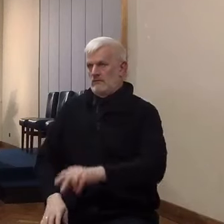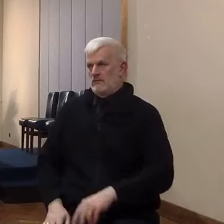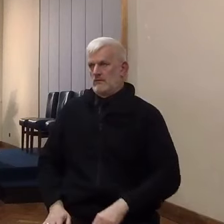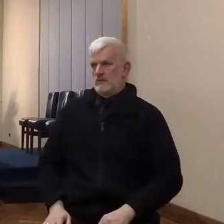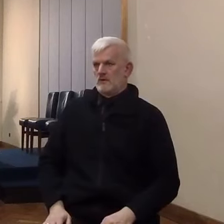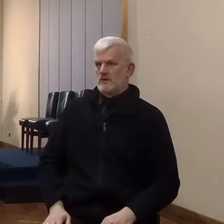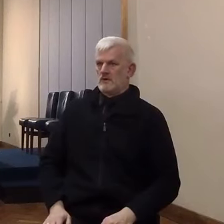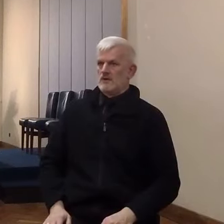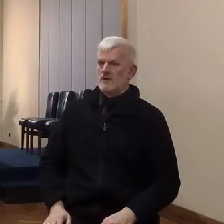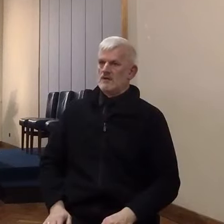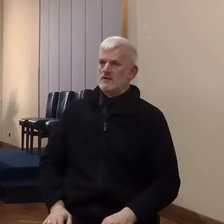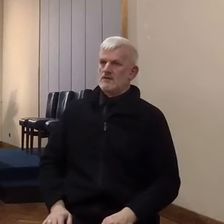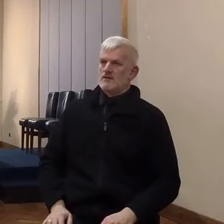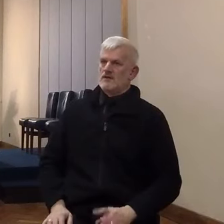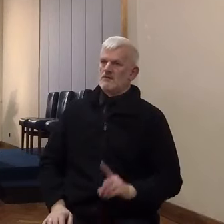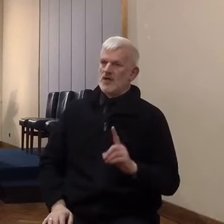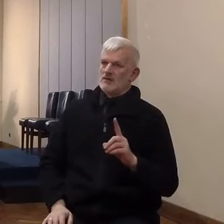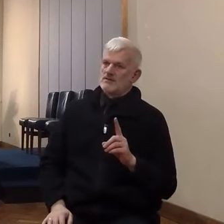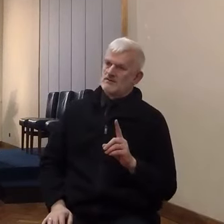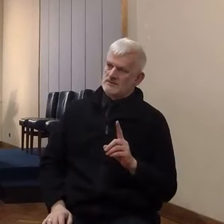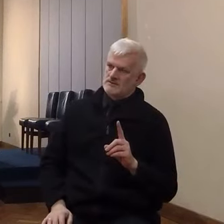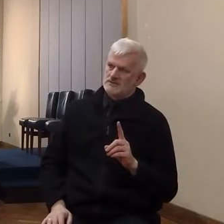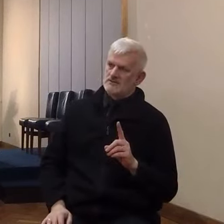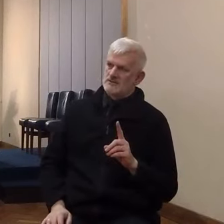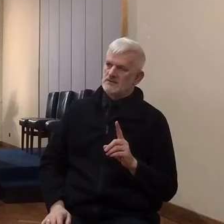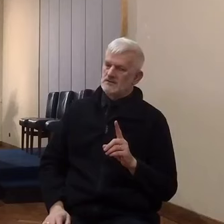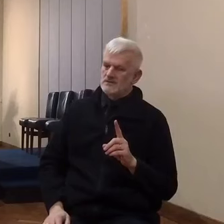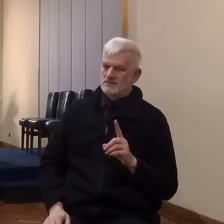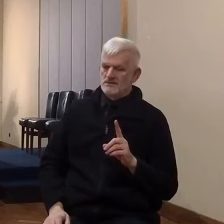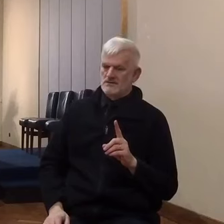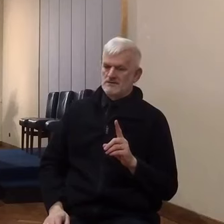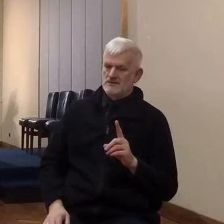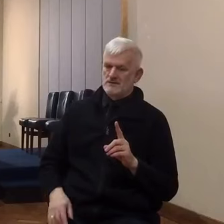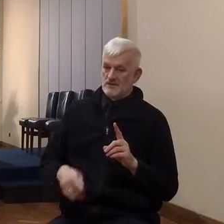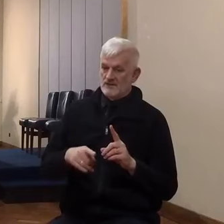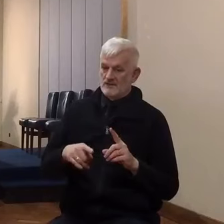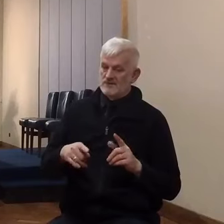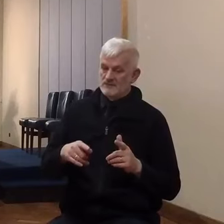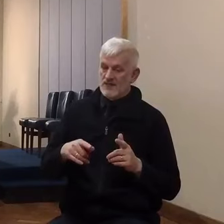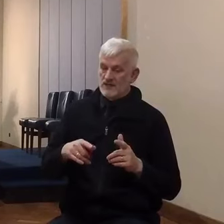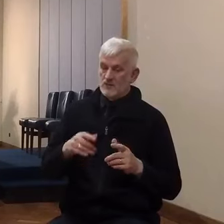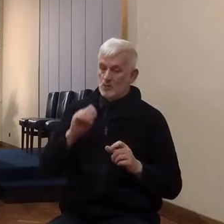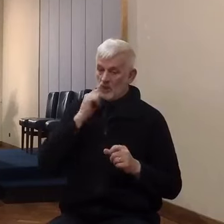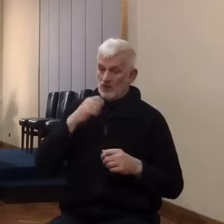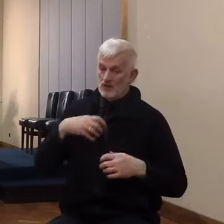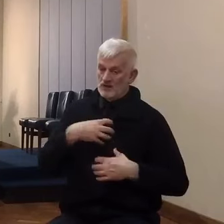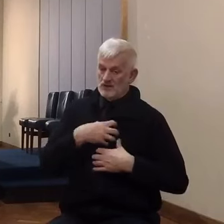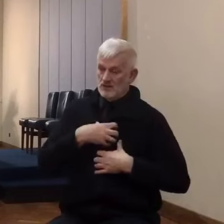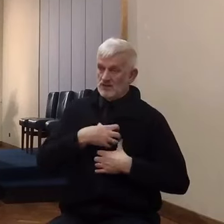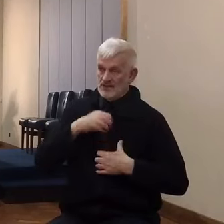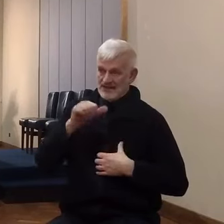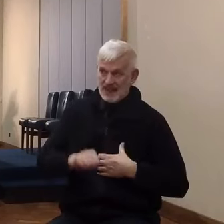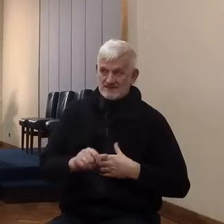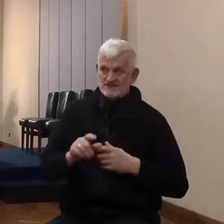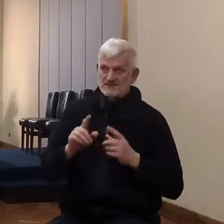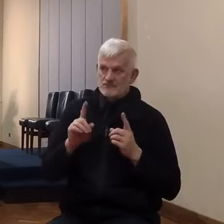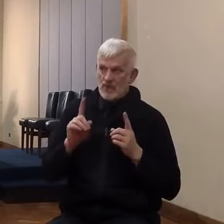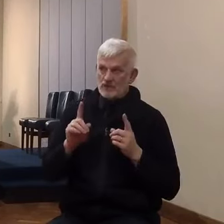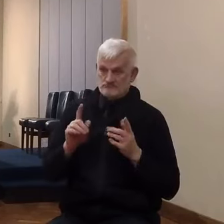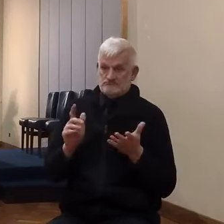that they shall not be frightened. It is God's will to not completely deliver them. And it will be more comfortable for them